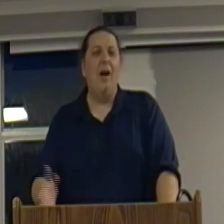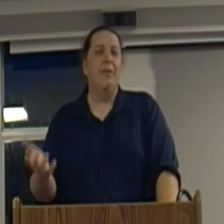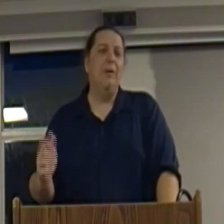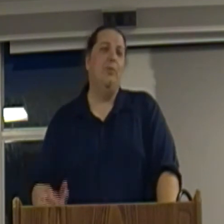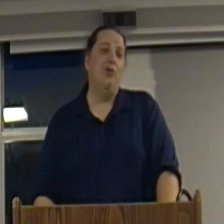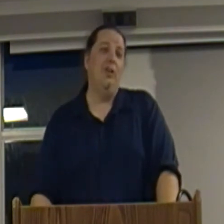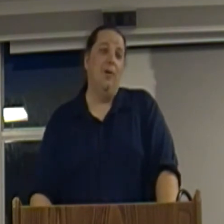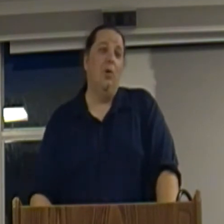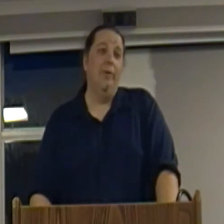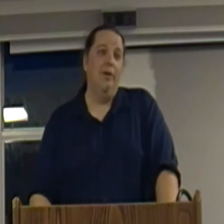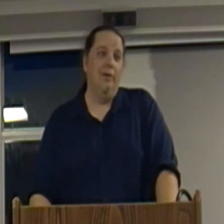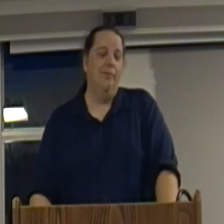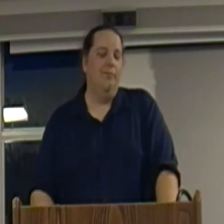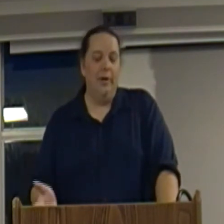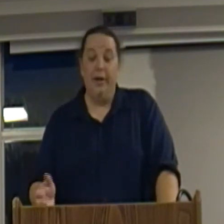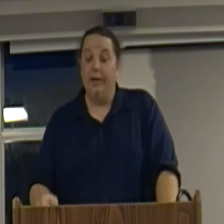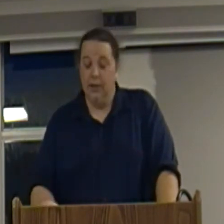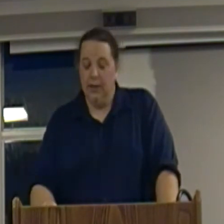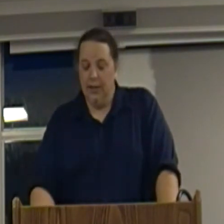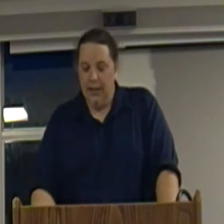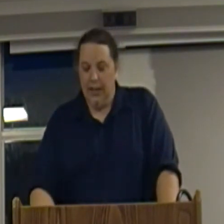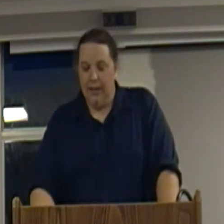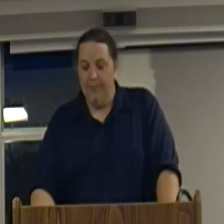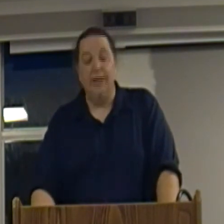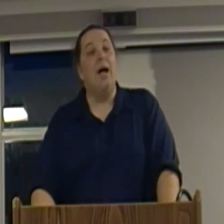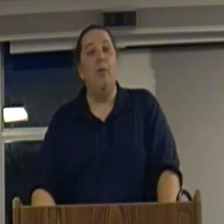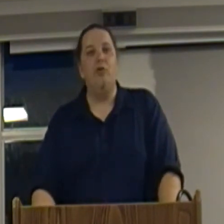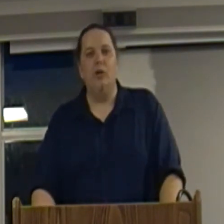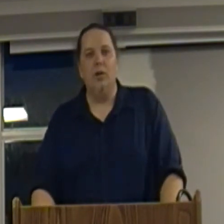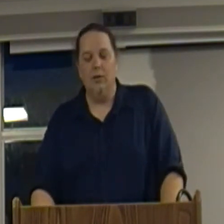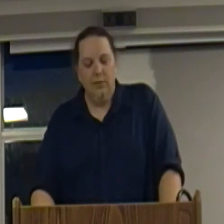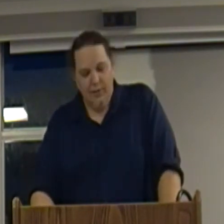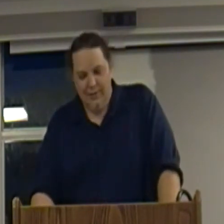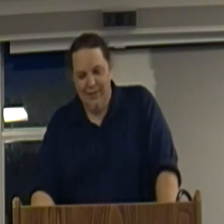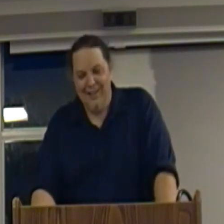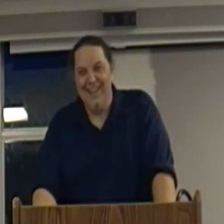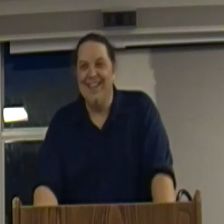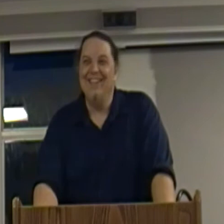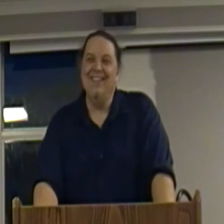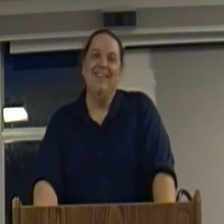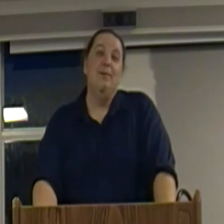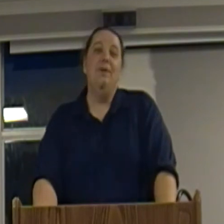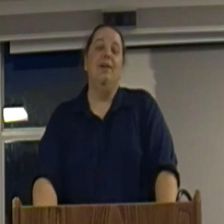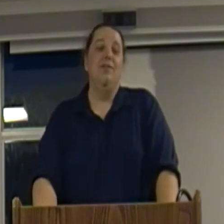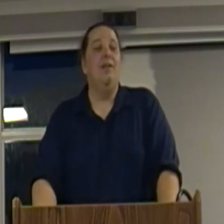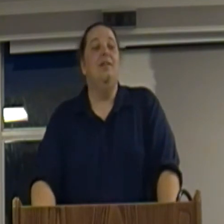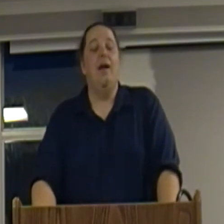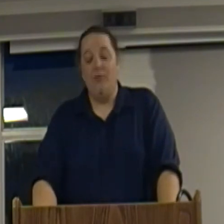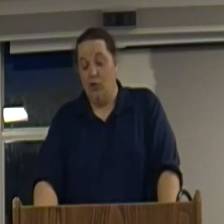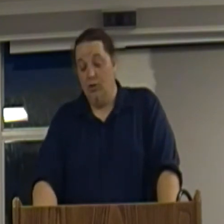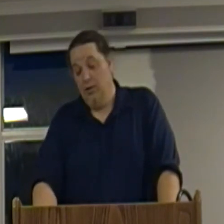Other people would just eat oatmeal. But not with sugar. Because they didn't have sugar.